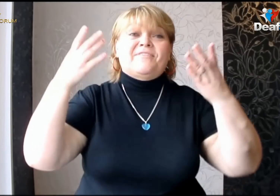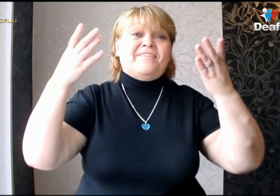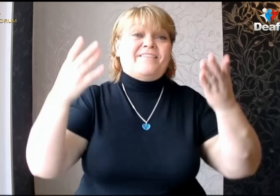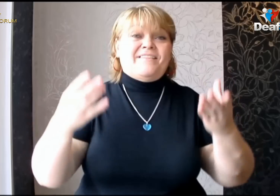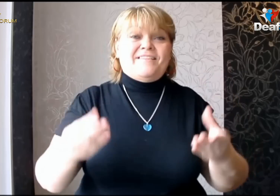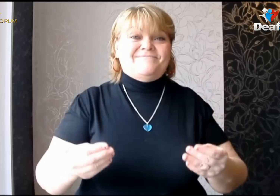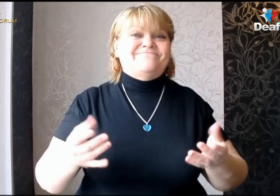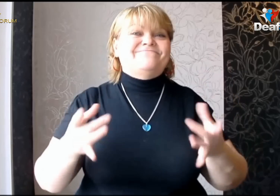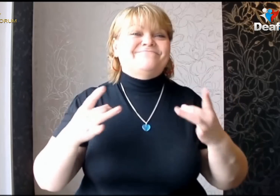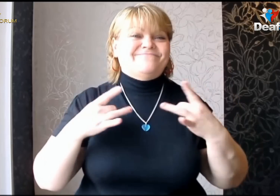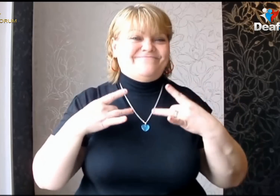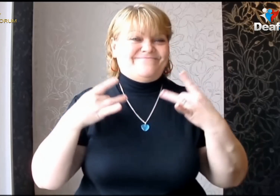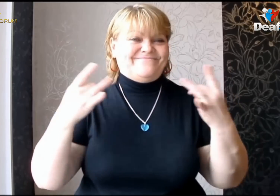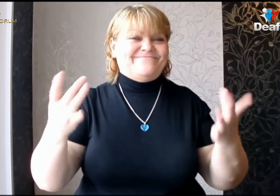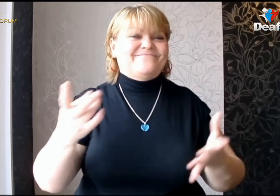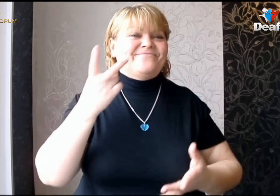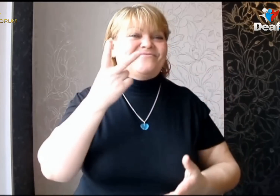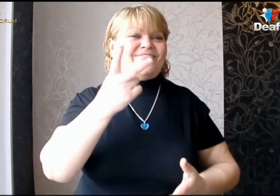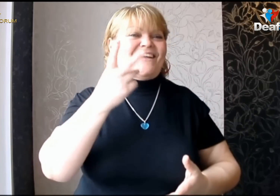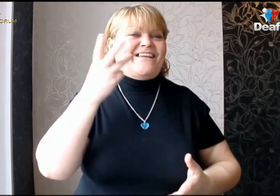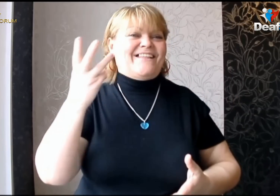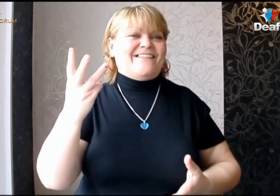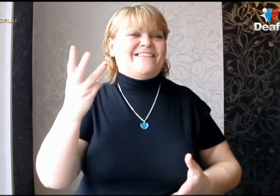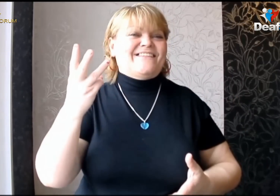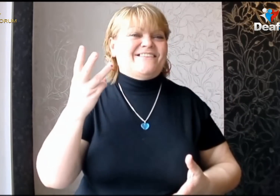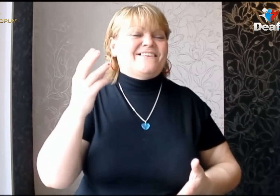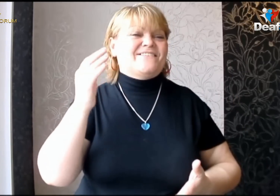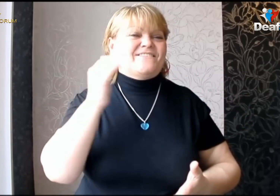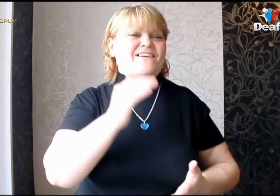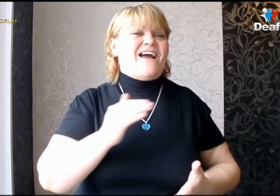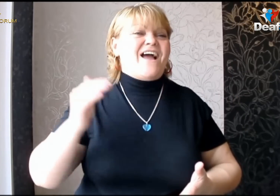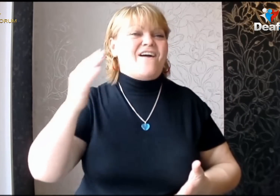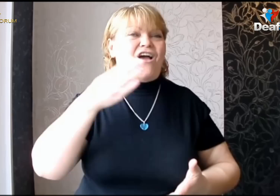And the rage, wish them to